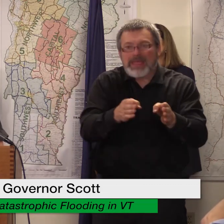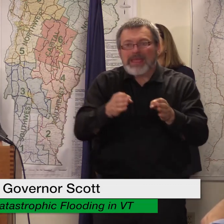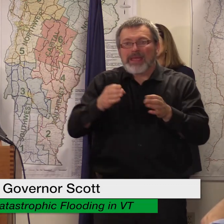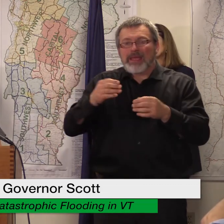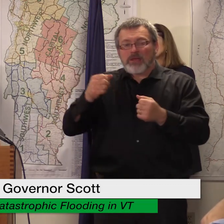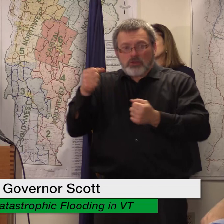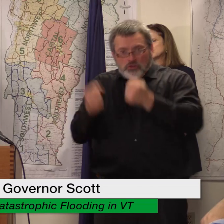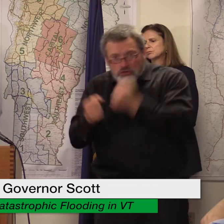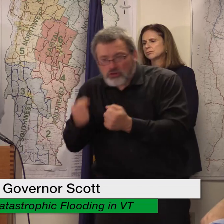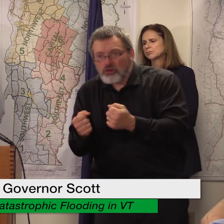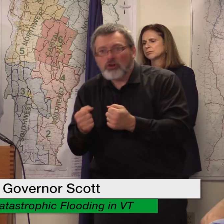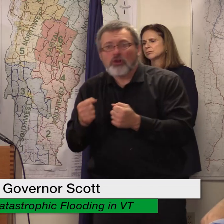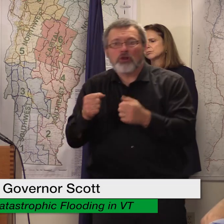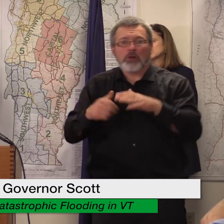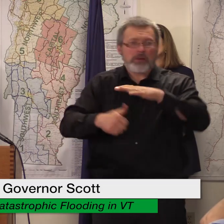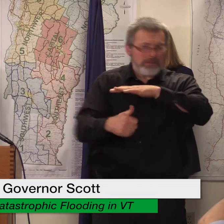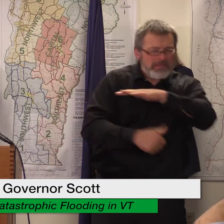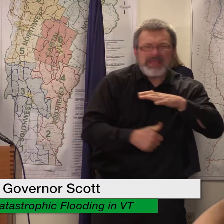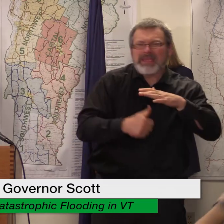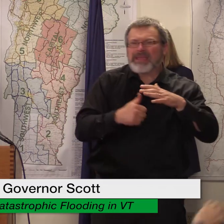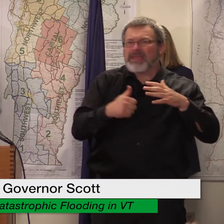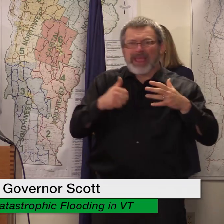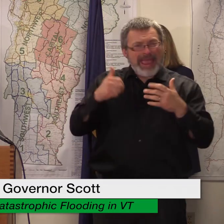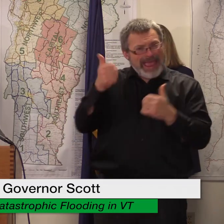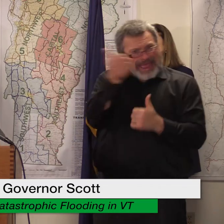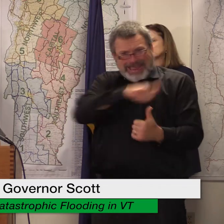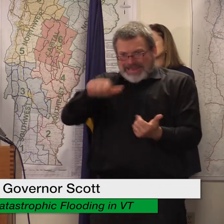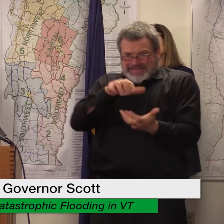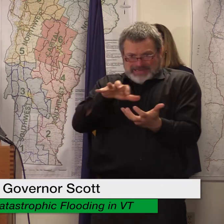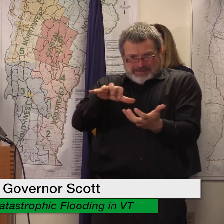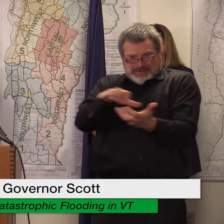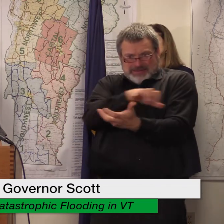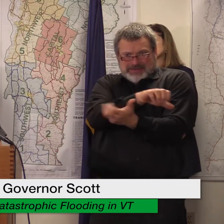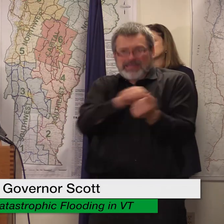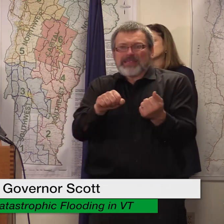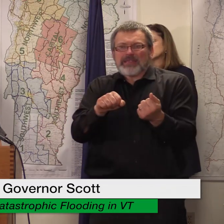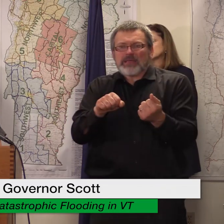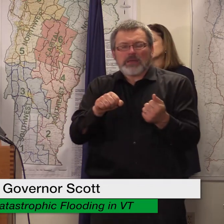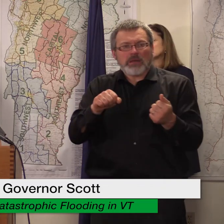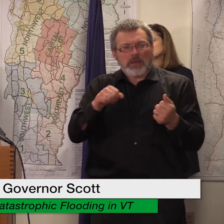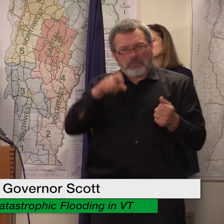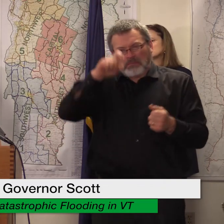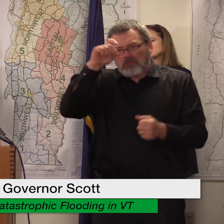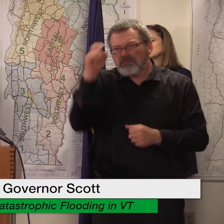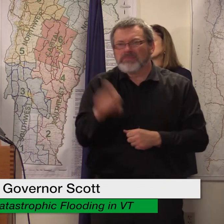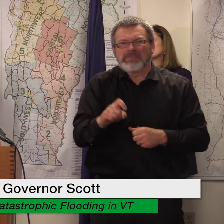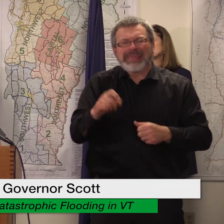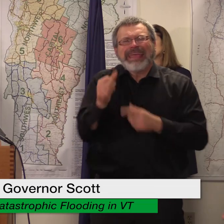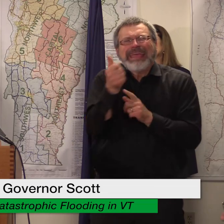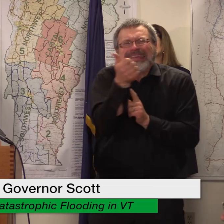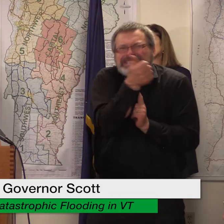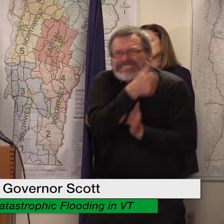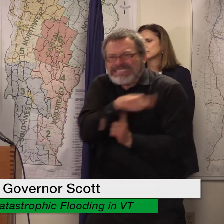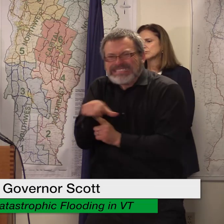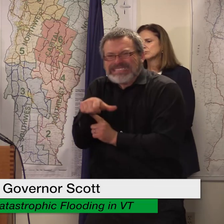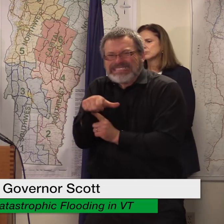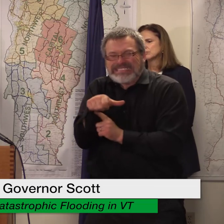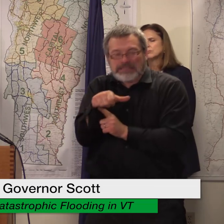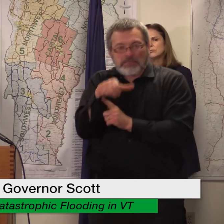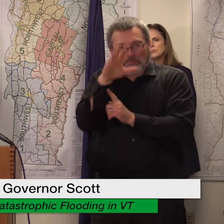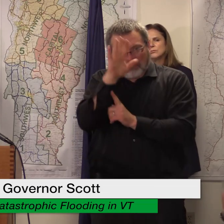already lost possessions a blown culvert anything that was damaged due to the floodwaters should be reported